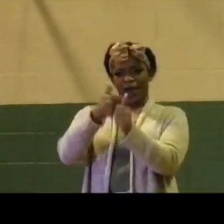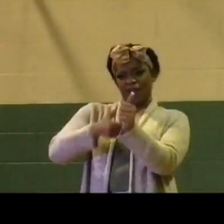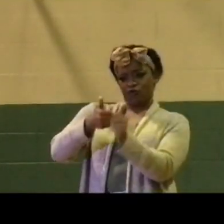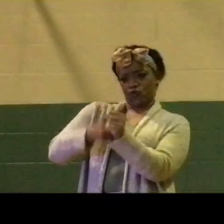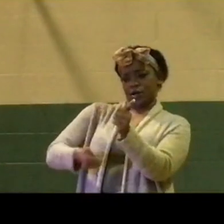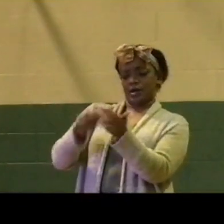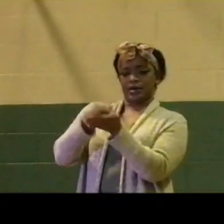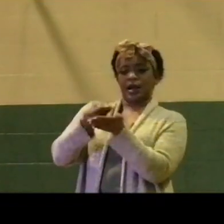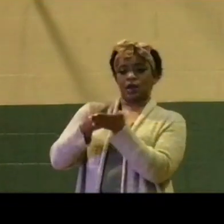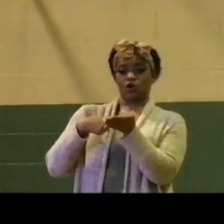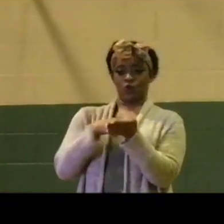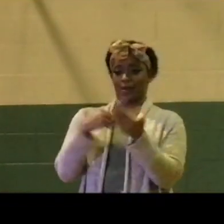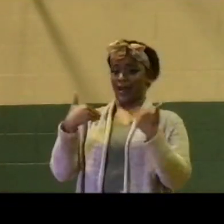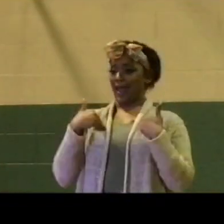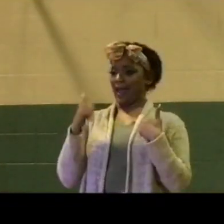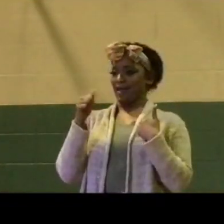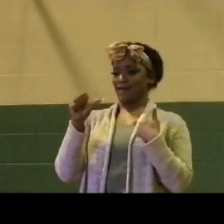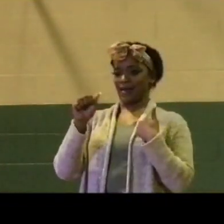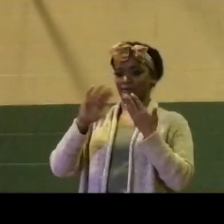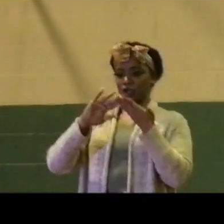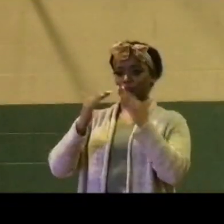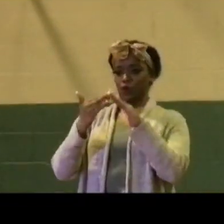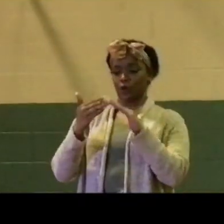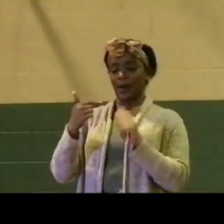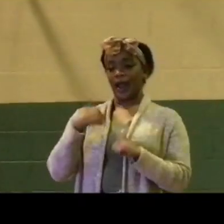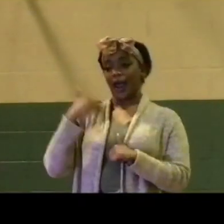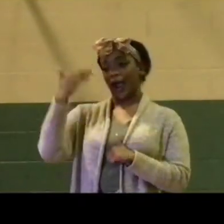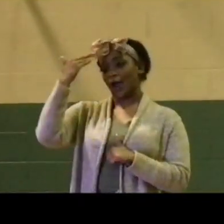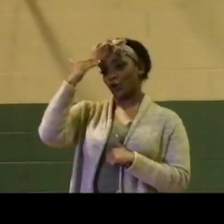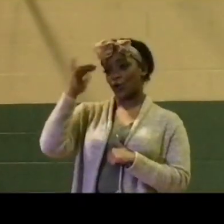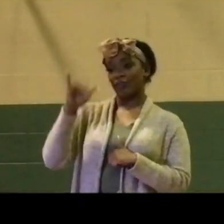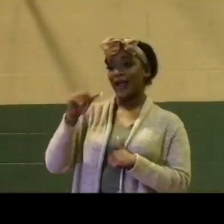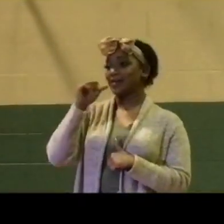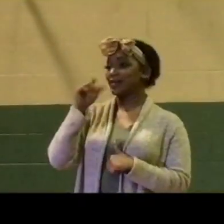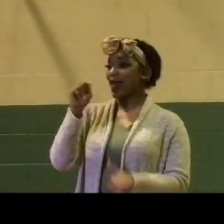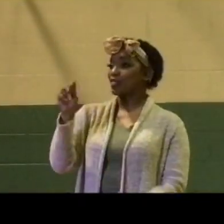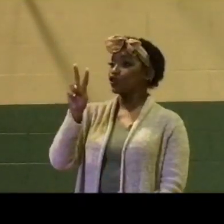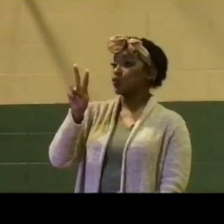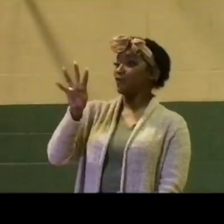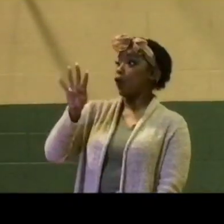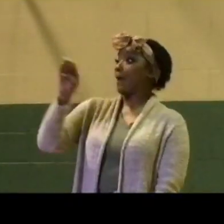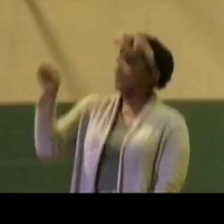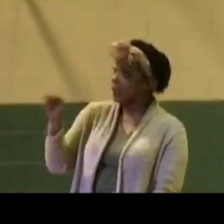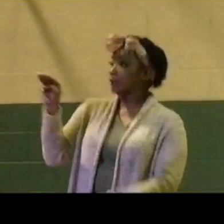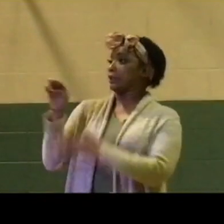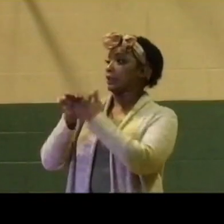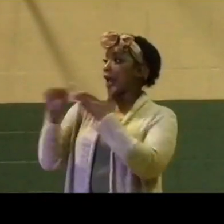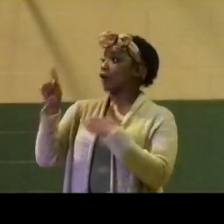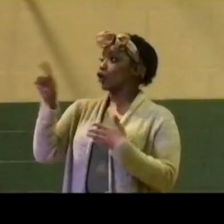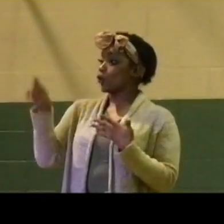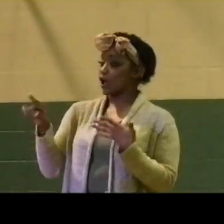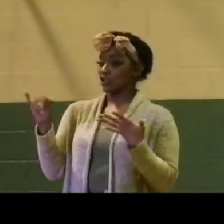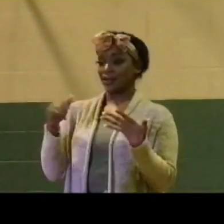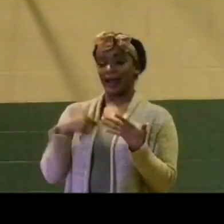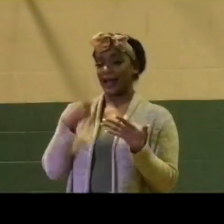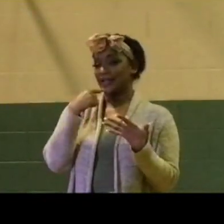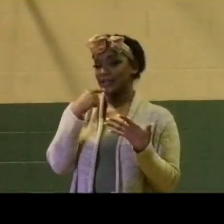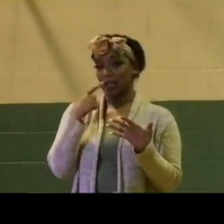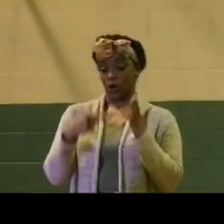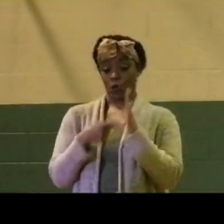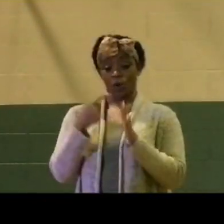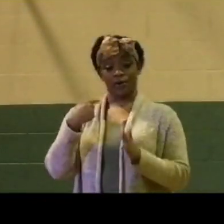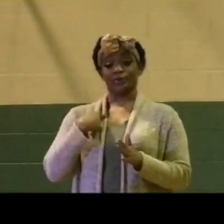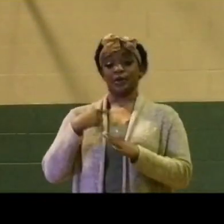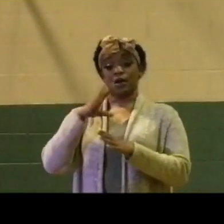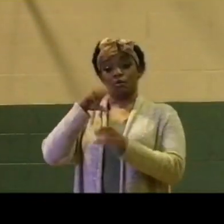community. I know that that's not the 24 million dollar question, but like I said, once I'm on